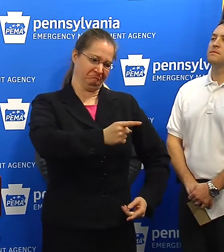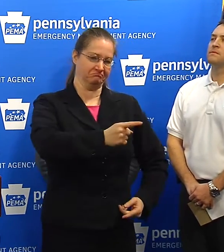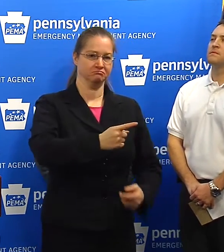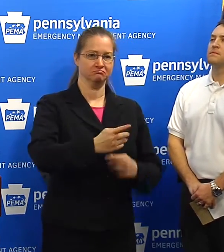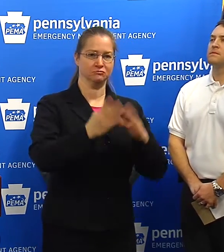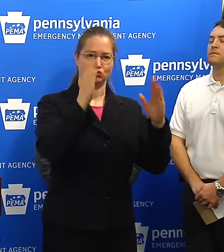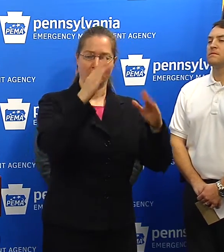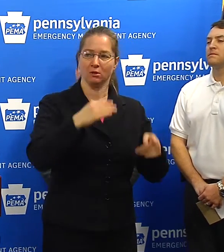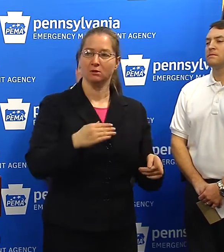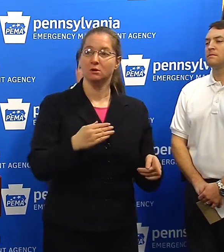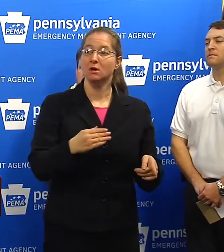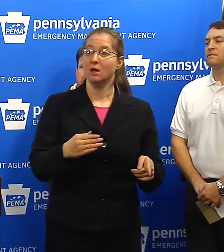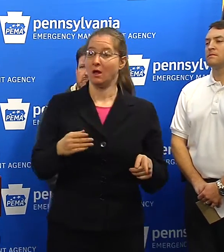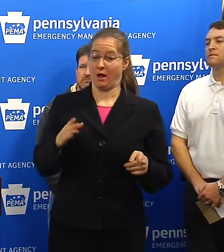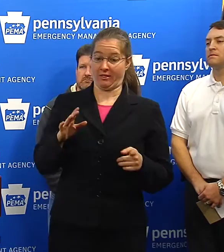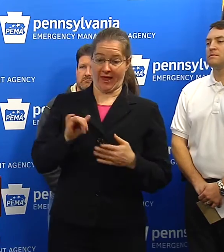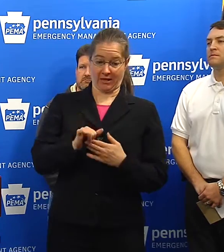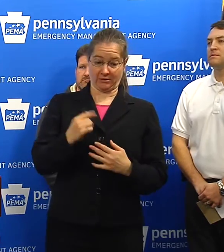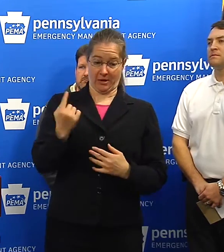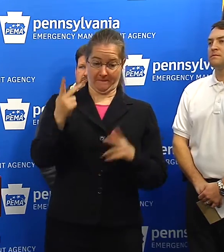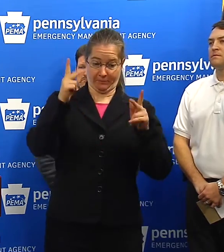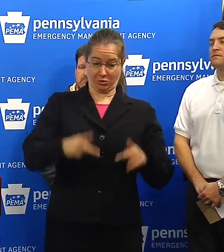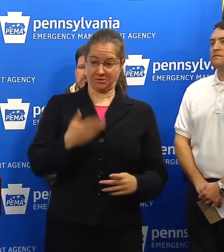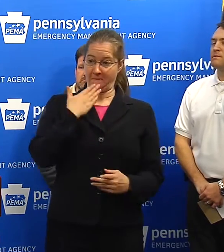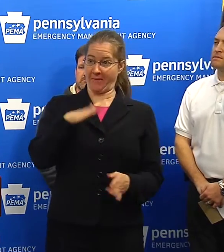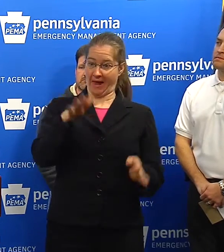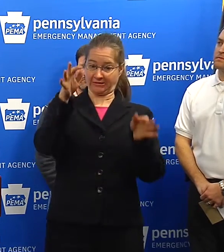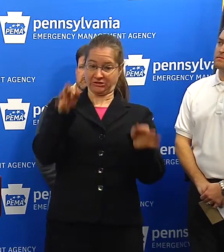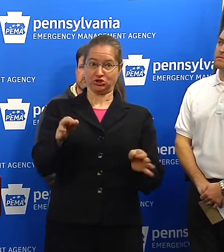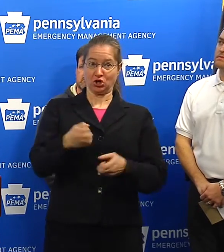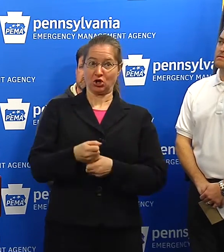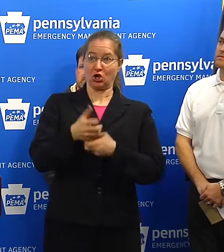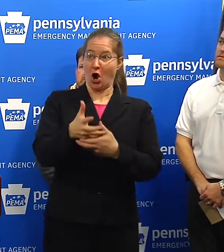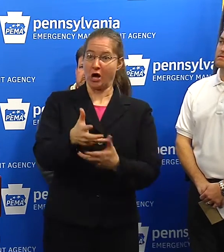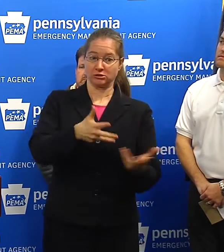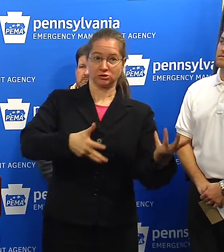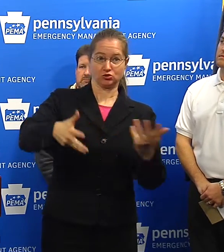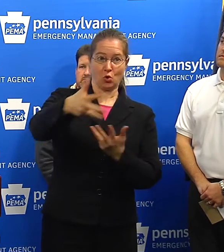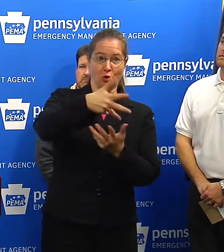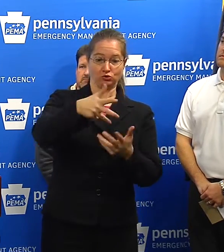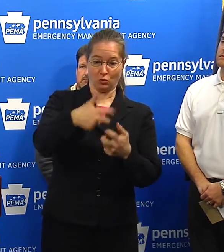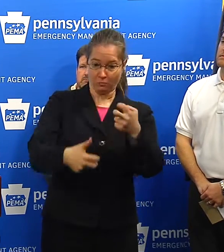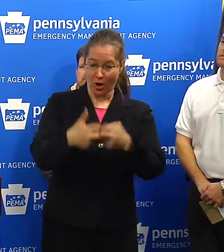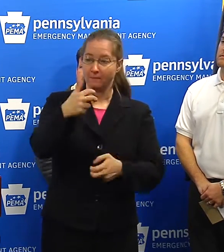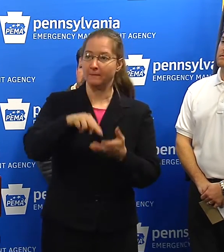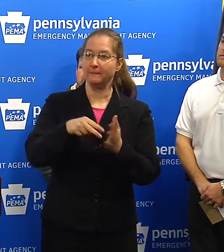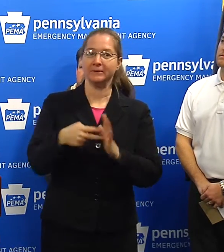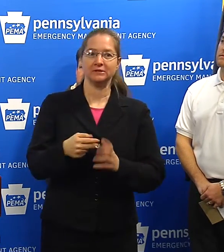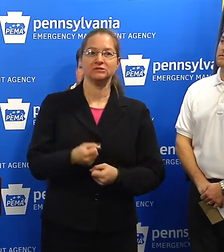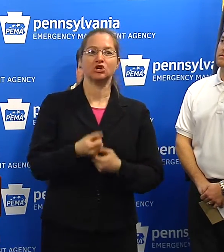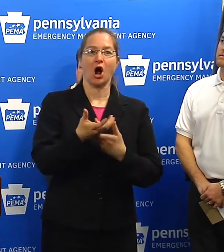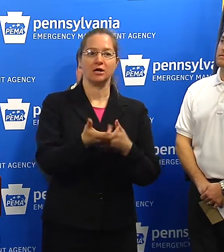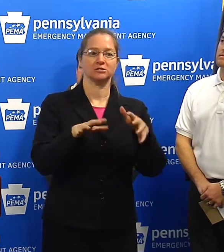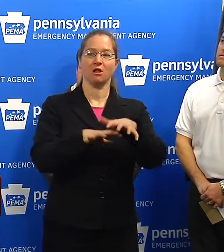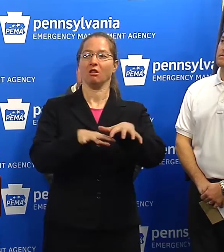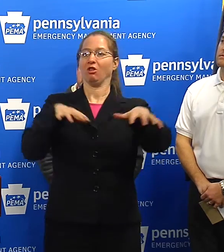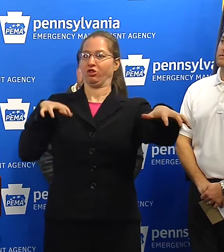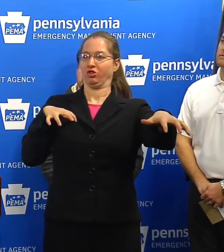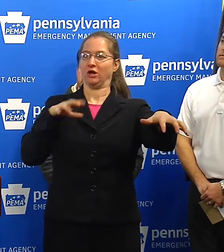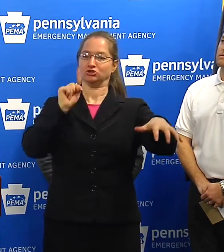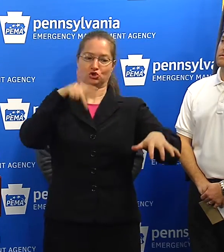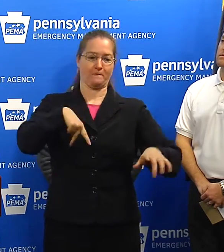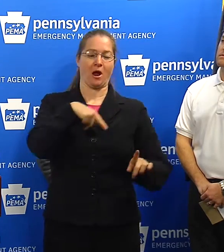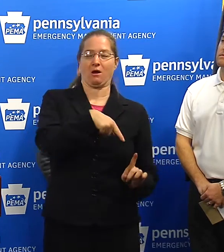that someone's bad judgment turns into a social problem is when that bad judgment causes things like what happened out in,